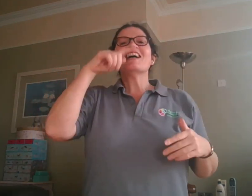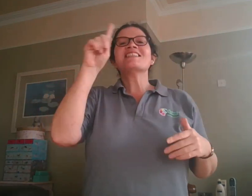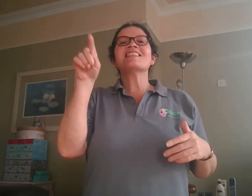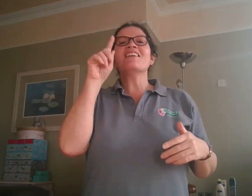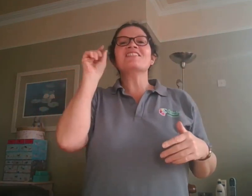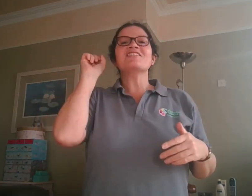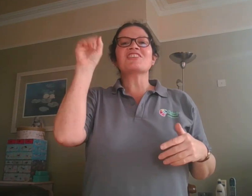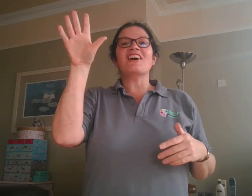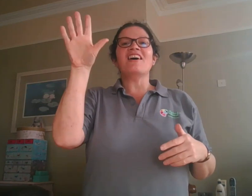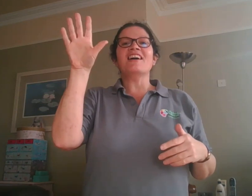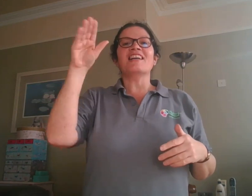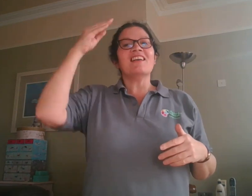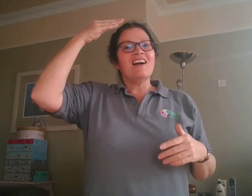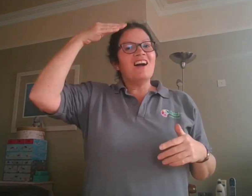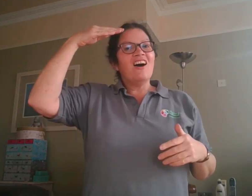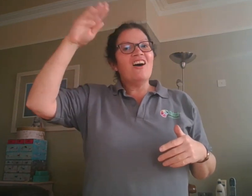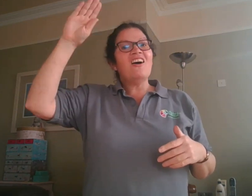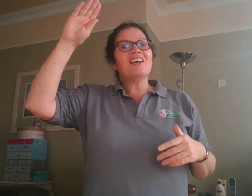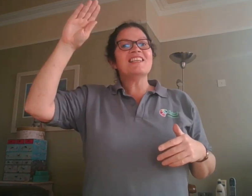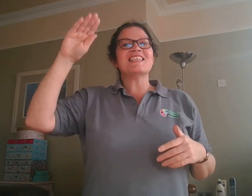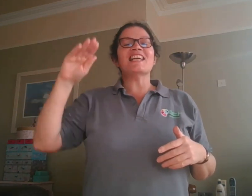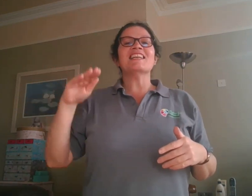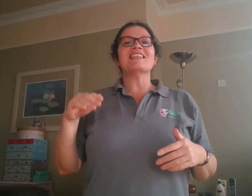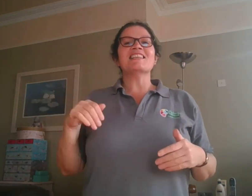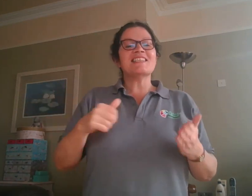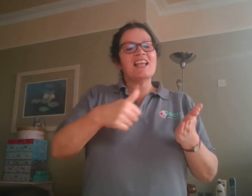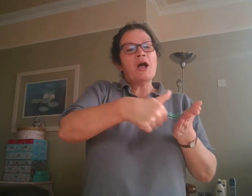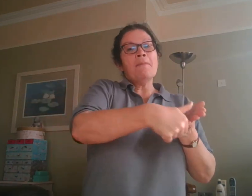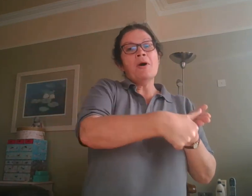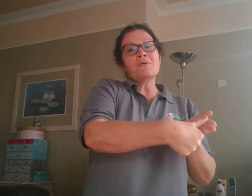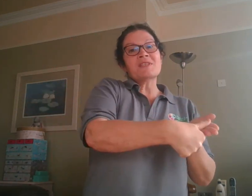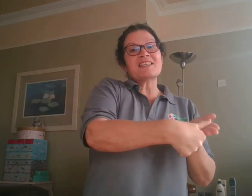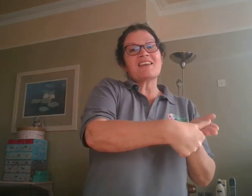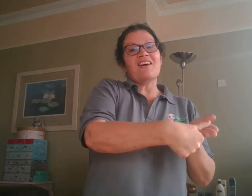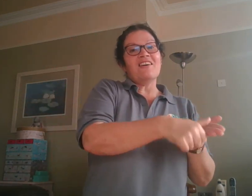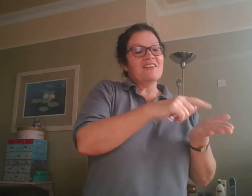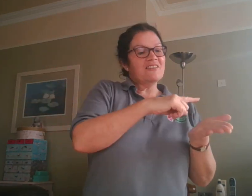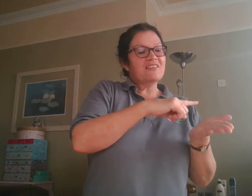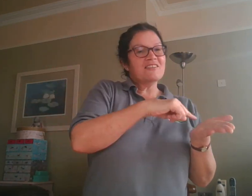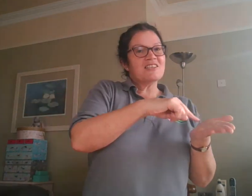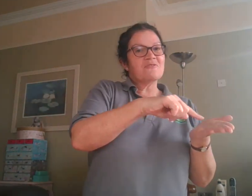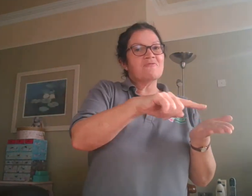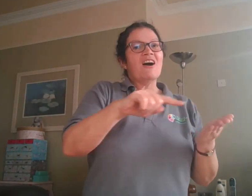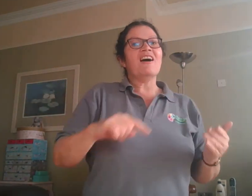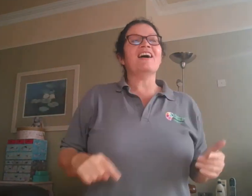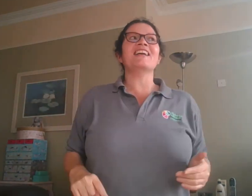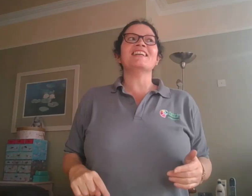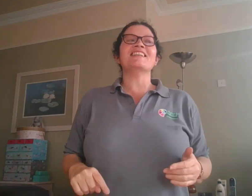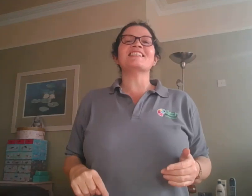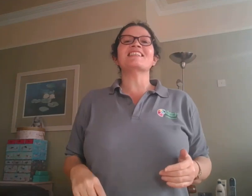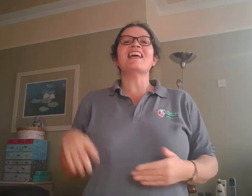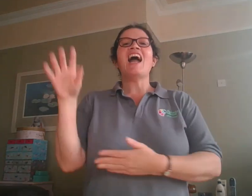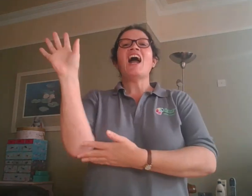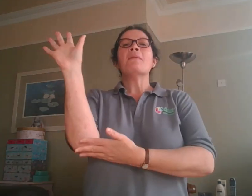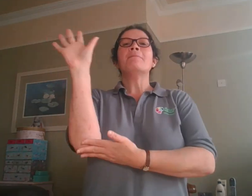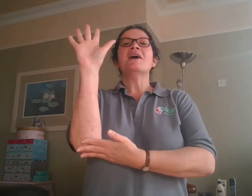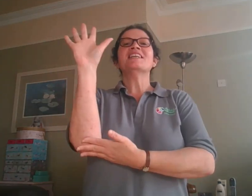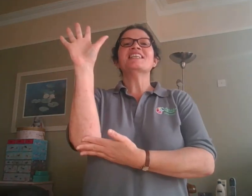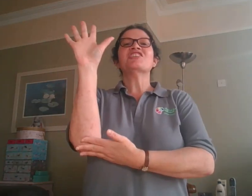Sunshine, holidays, postcards to write. And budding